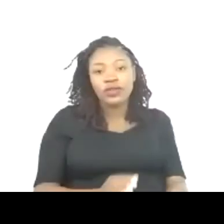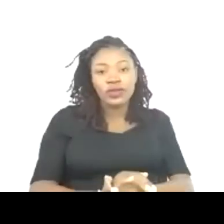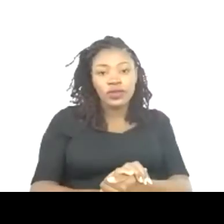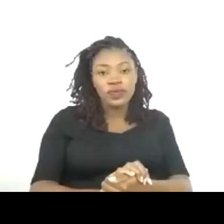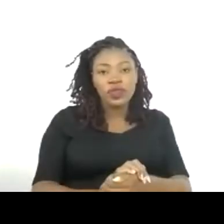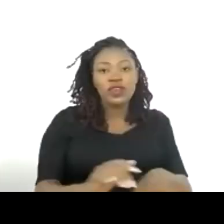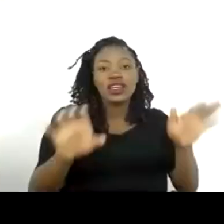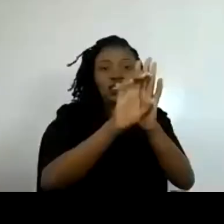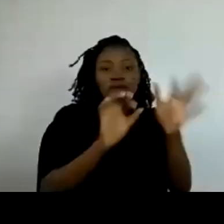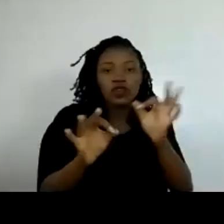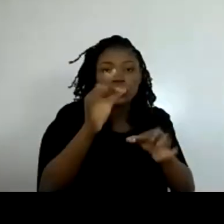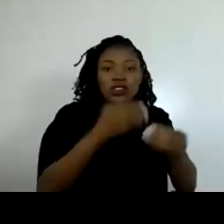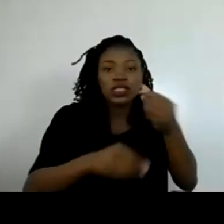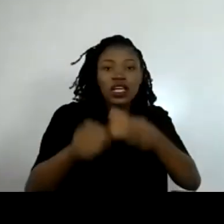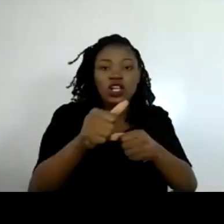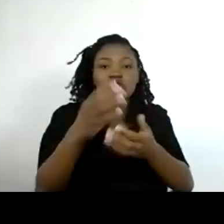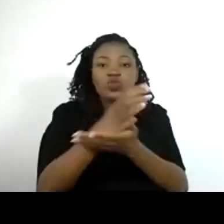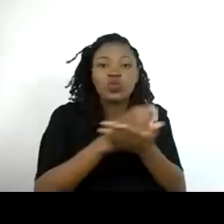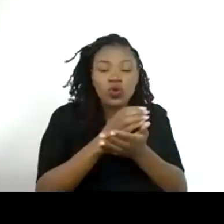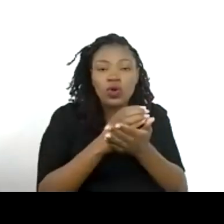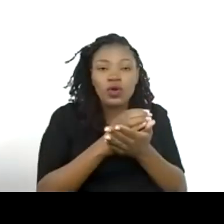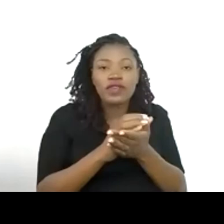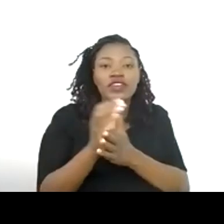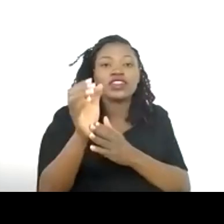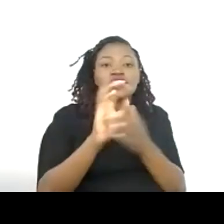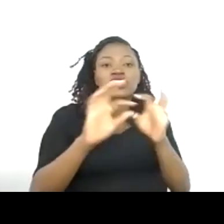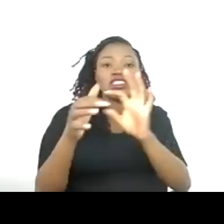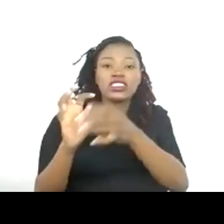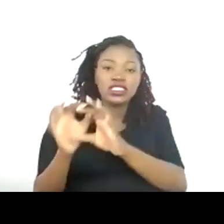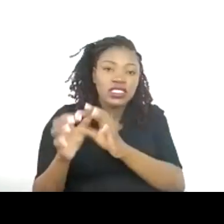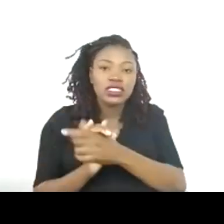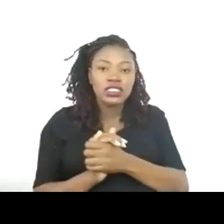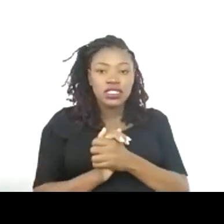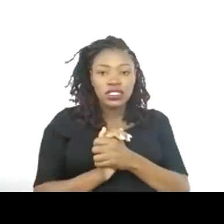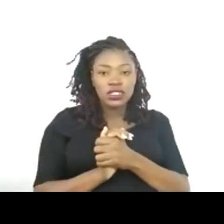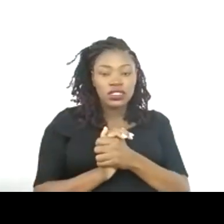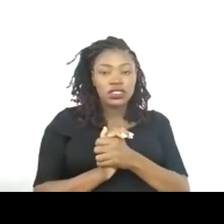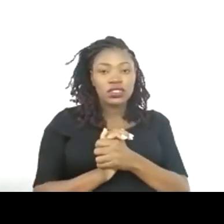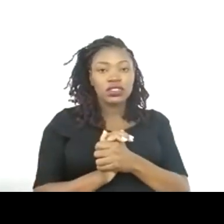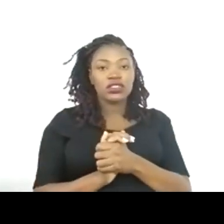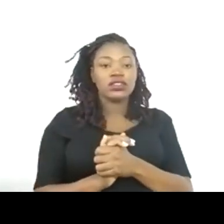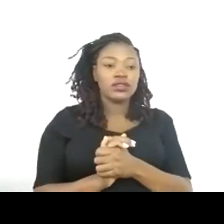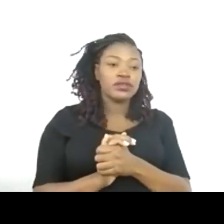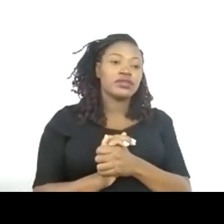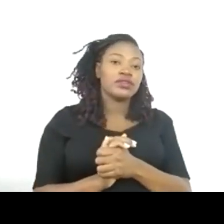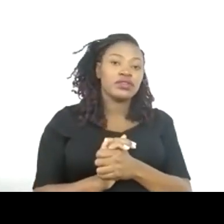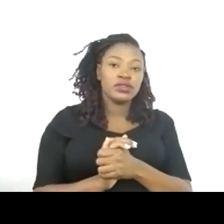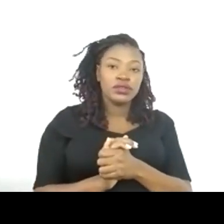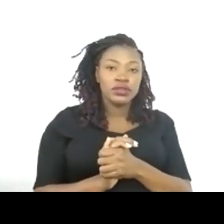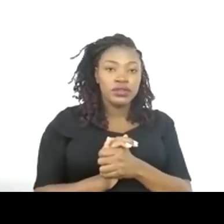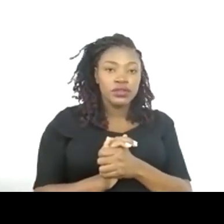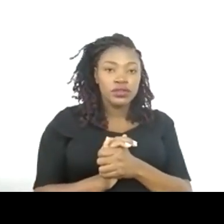that is selling very high quality specialty coffee, for instance, then, of course, you will